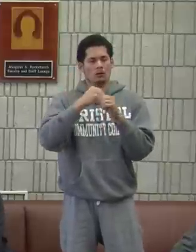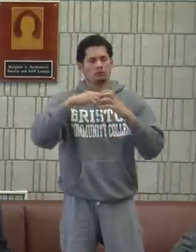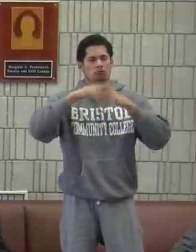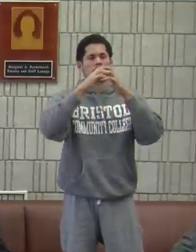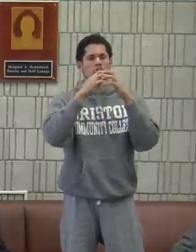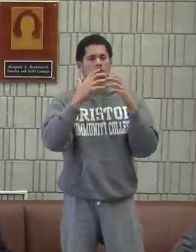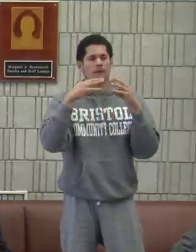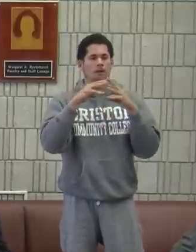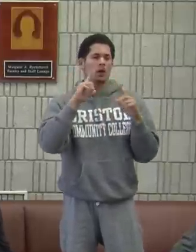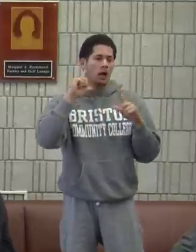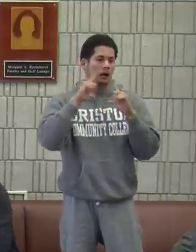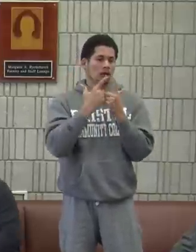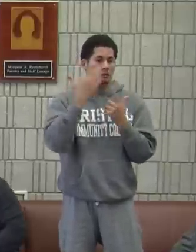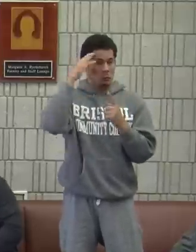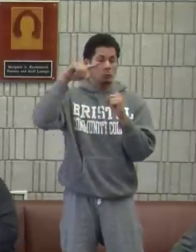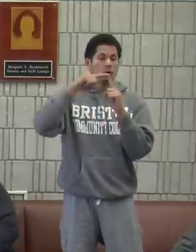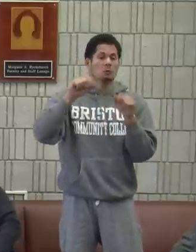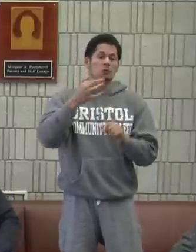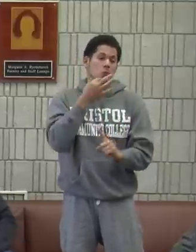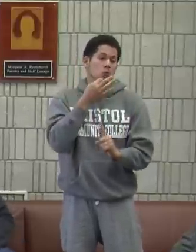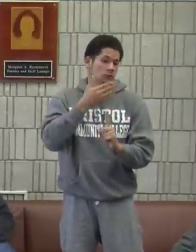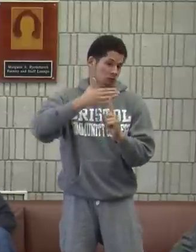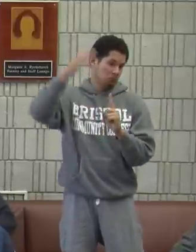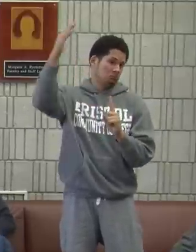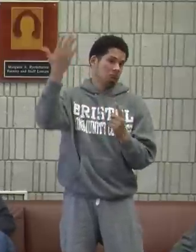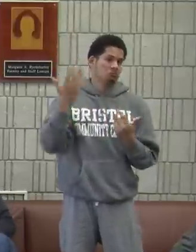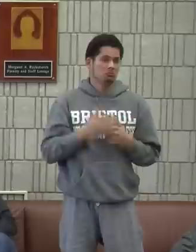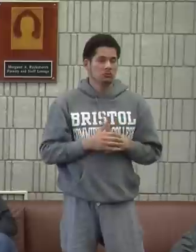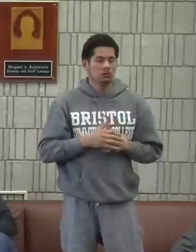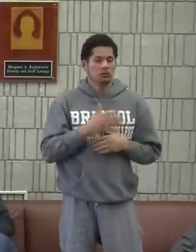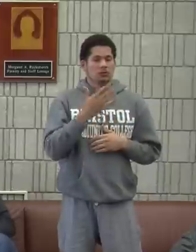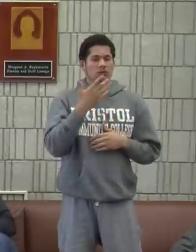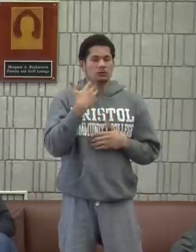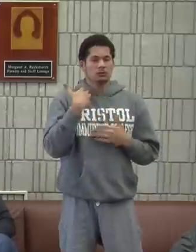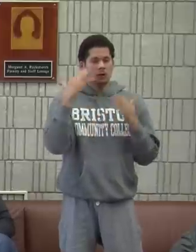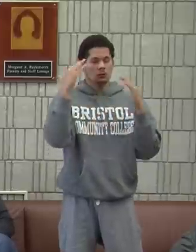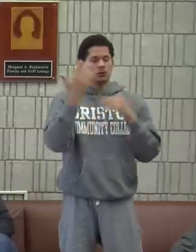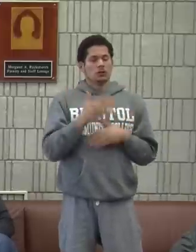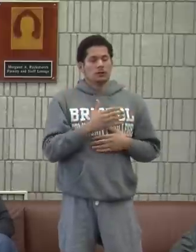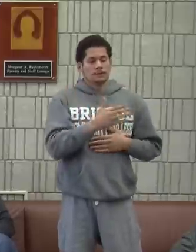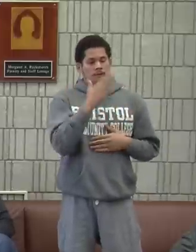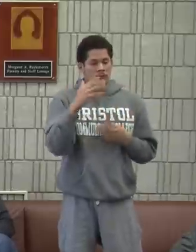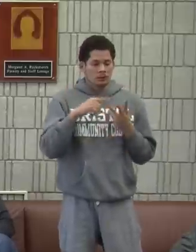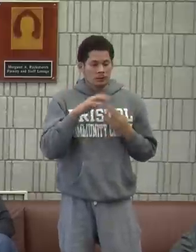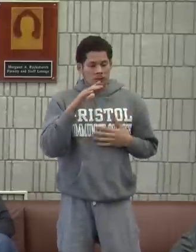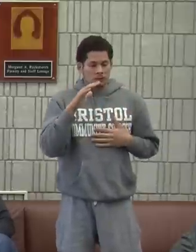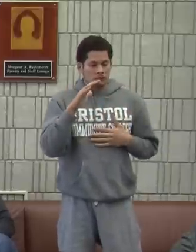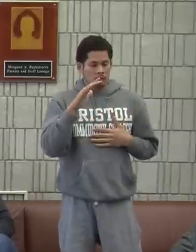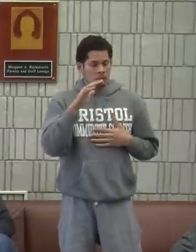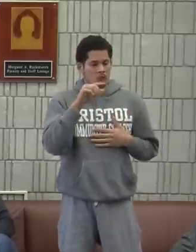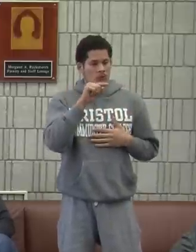person who set up a football league, and that should be getting off the ground soon.